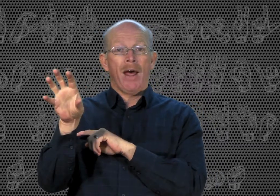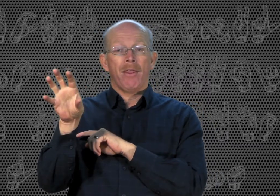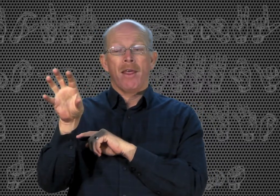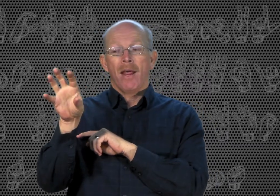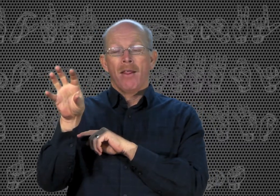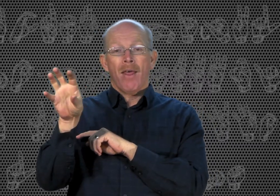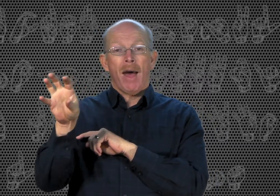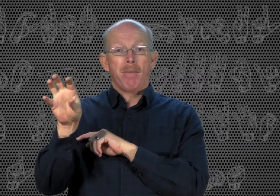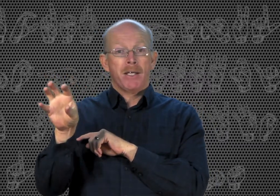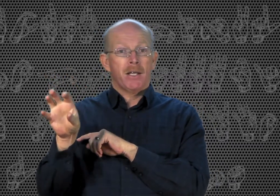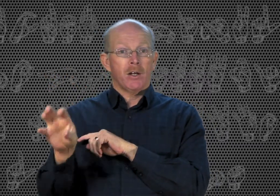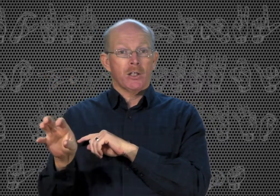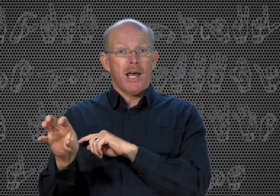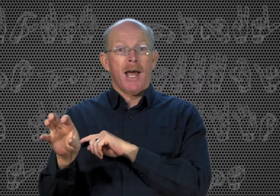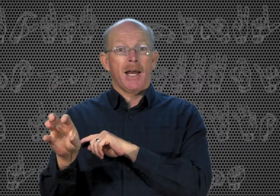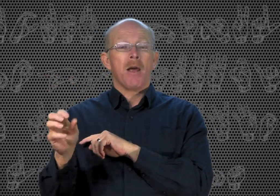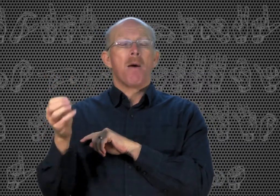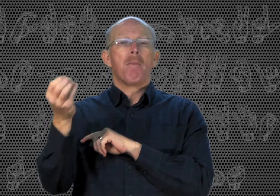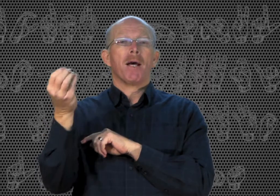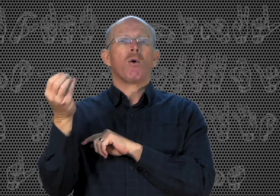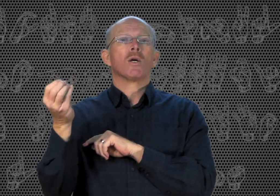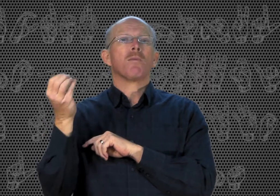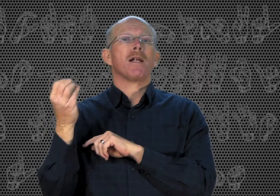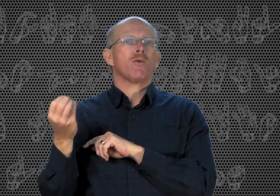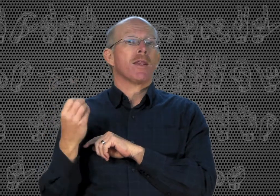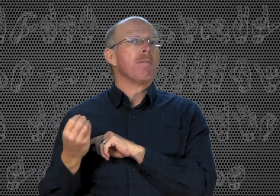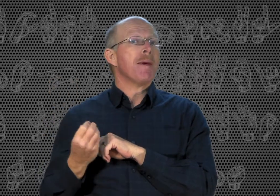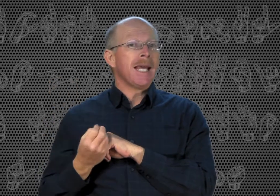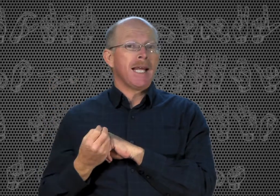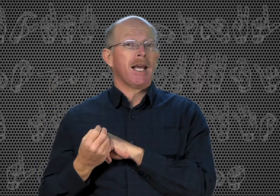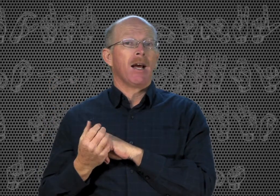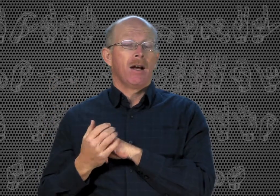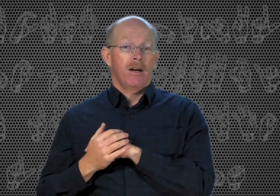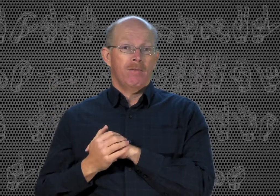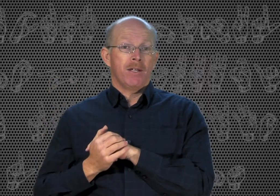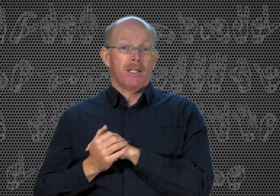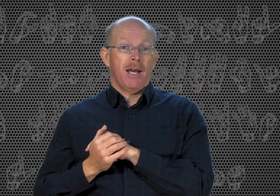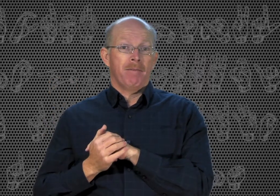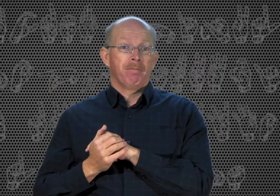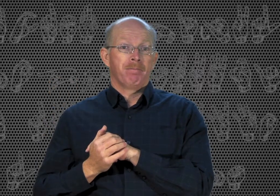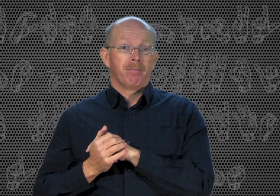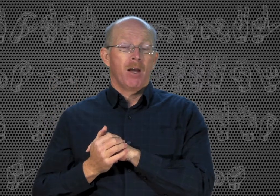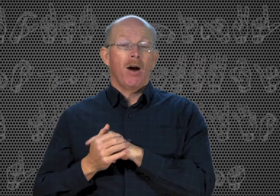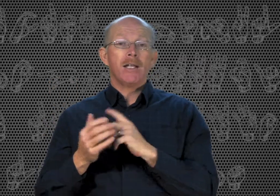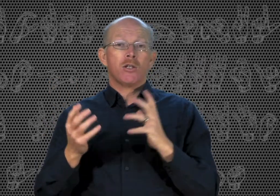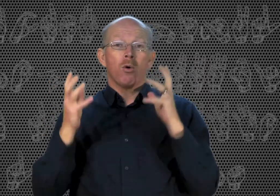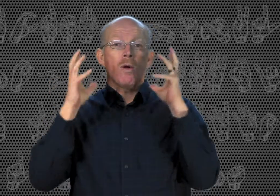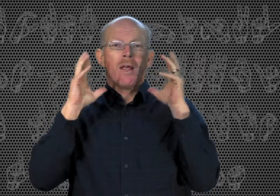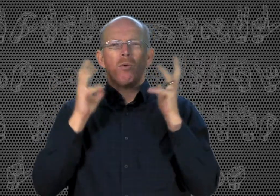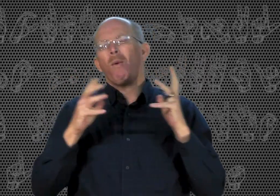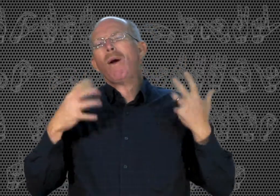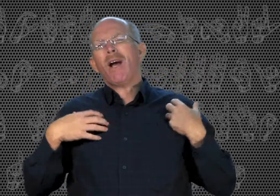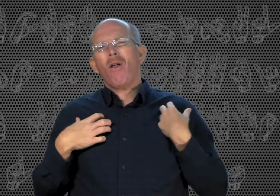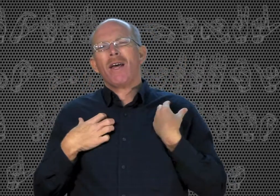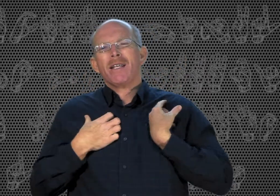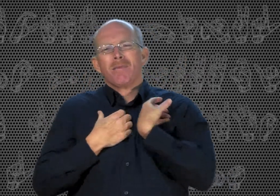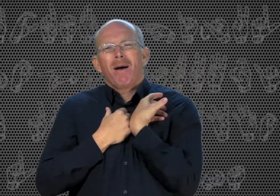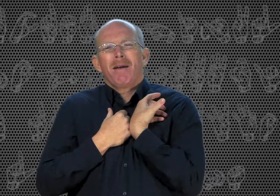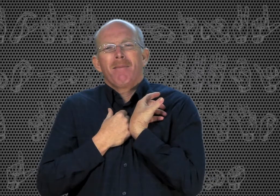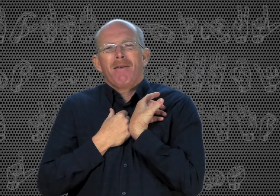that particular sign. But it corresponds with the meaning of the sign. All right. So we call this. My